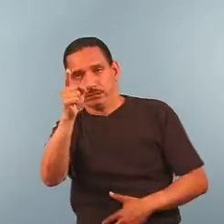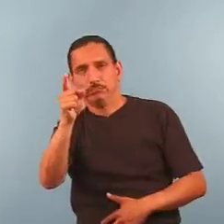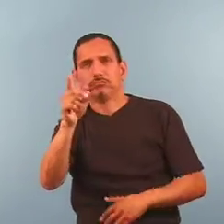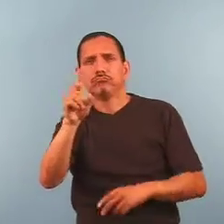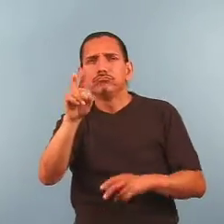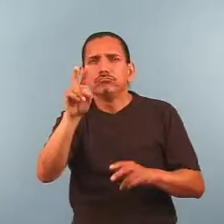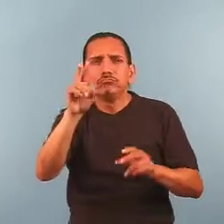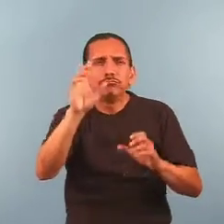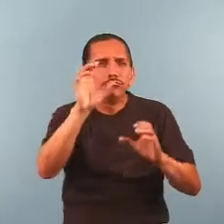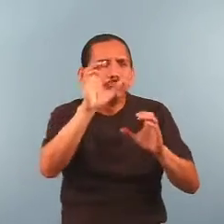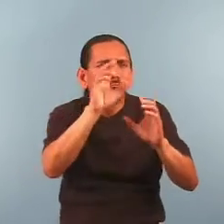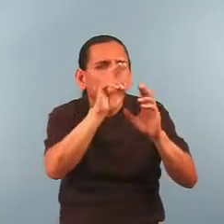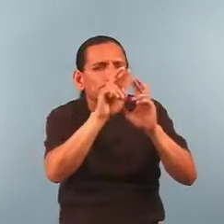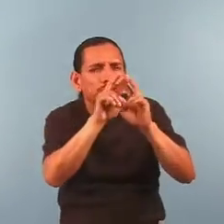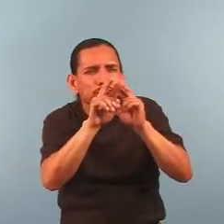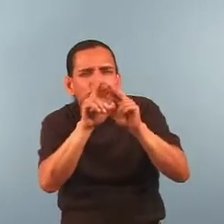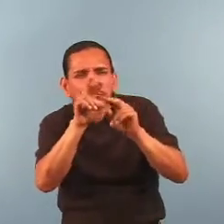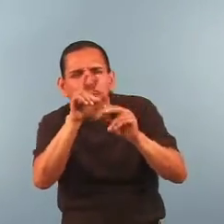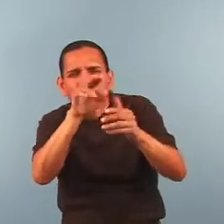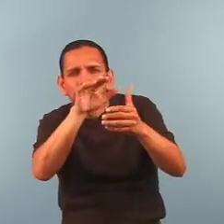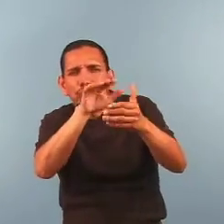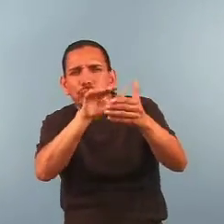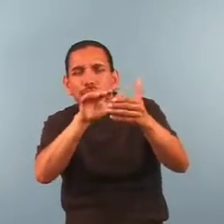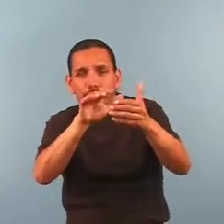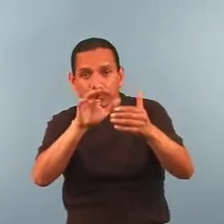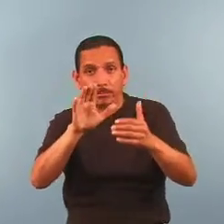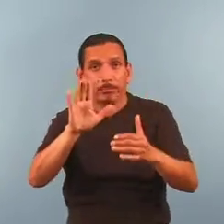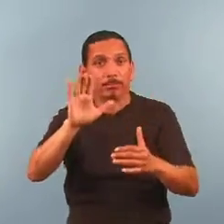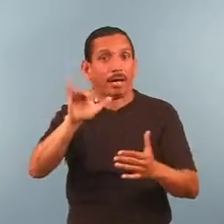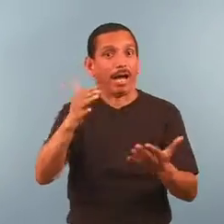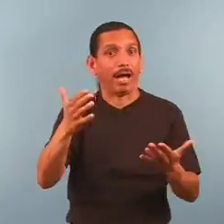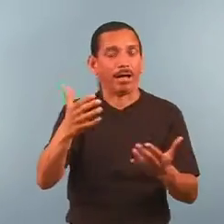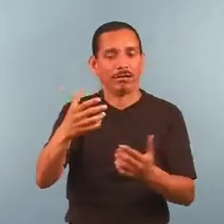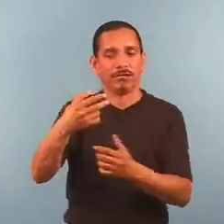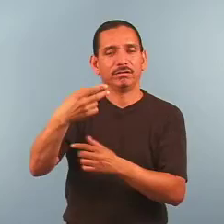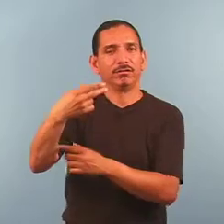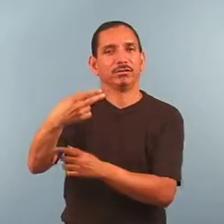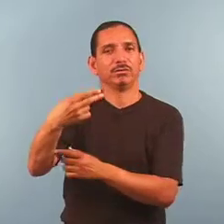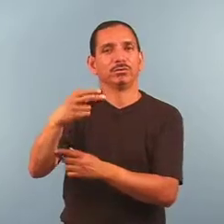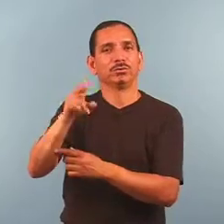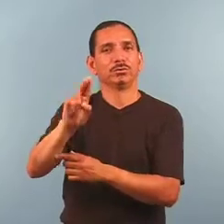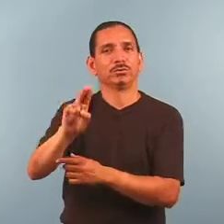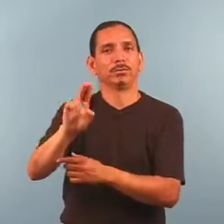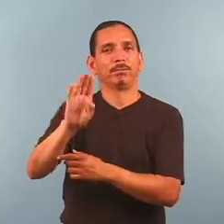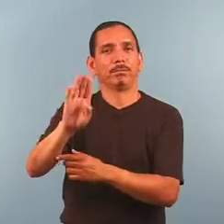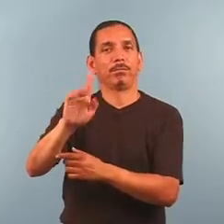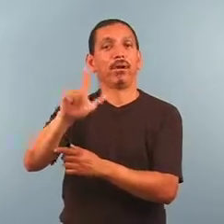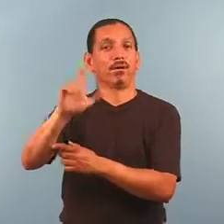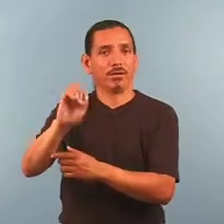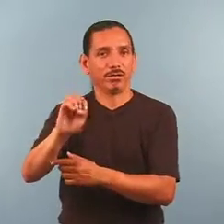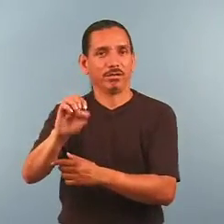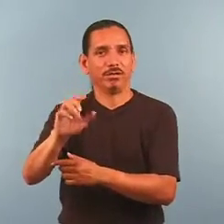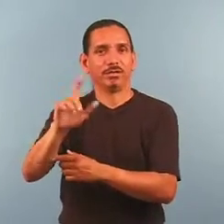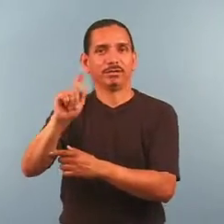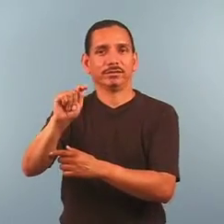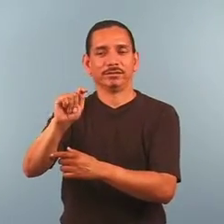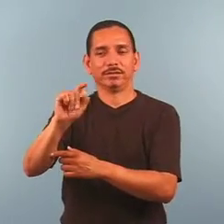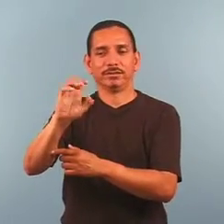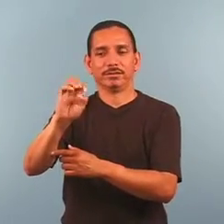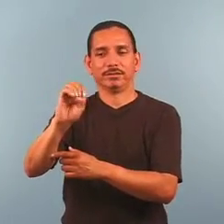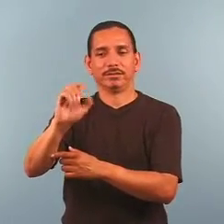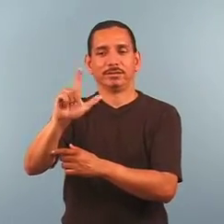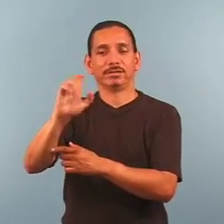Observed by Hubble Telescope